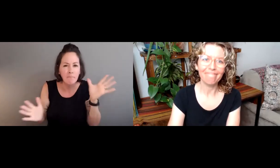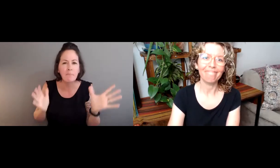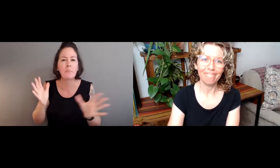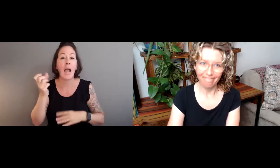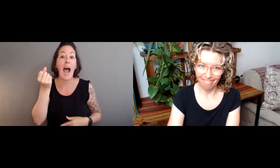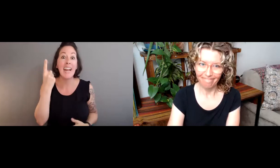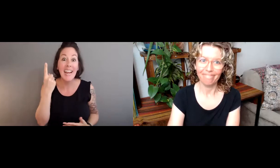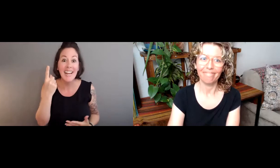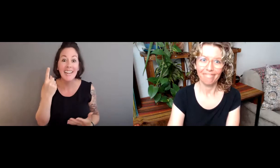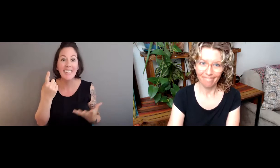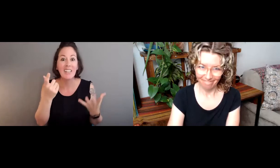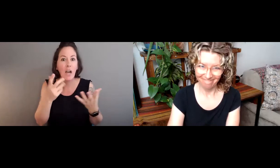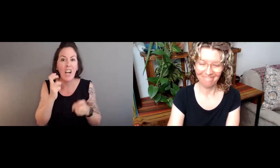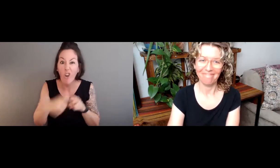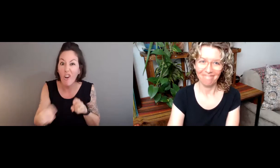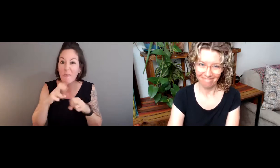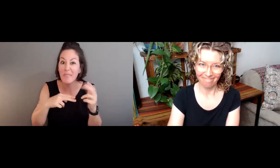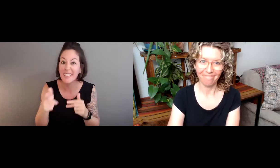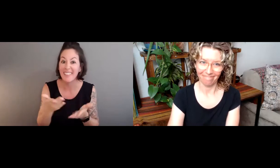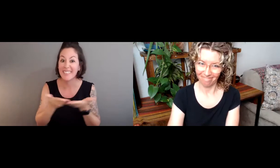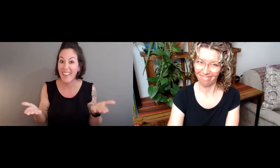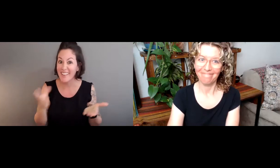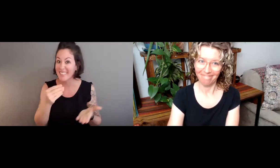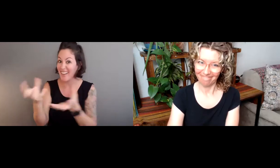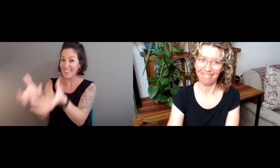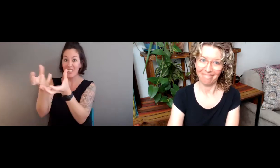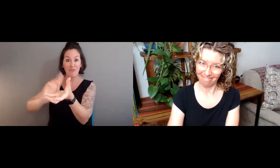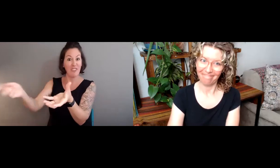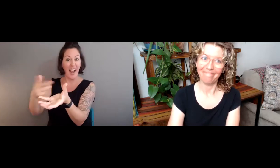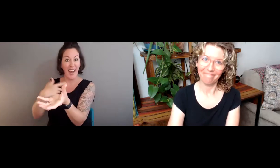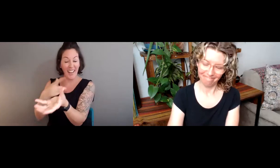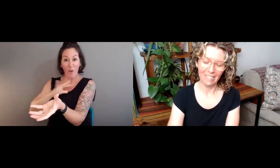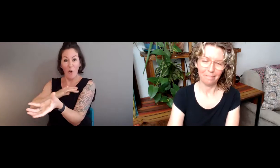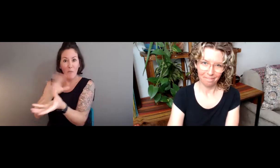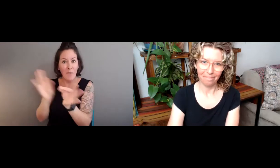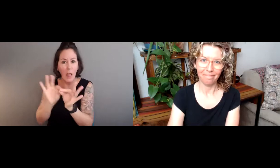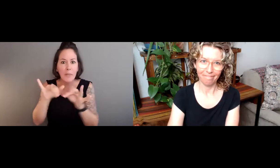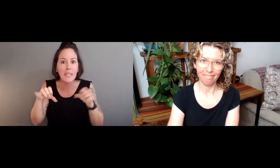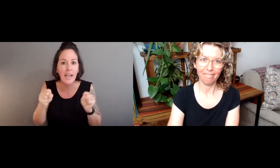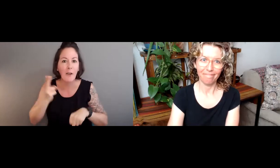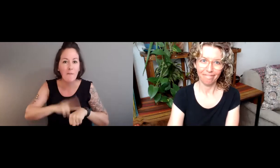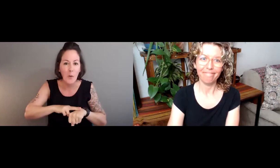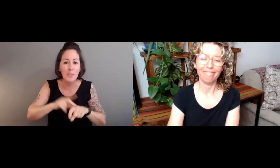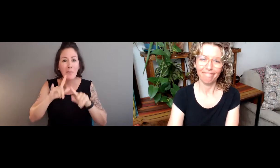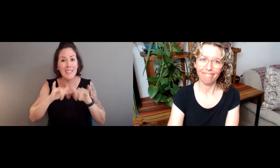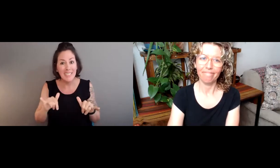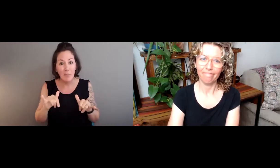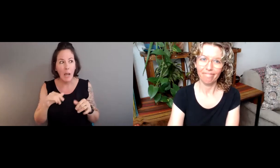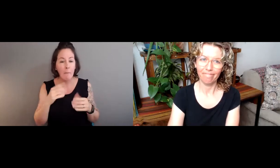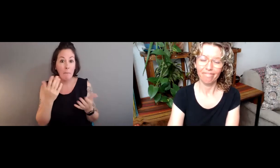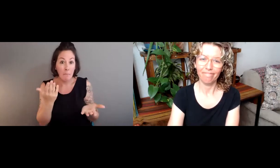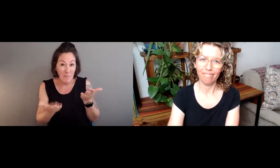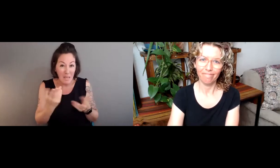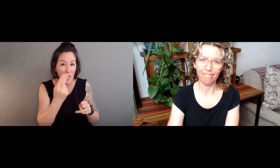we can capitalize on it. But at the same time, it's hard to build things that have the whole